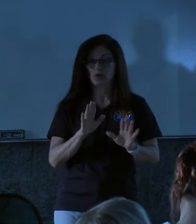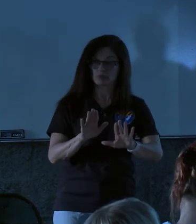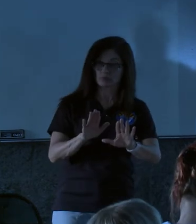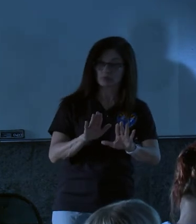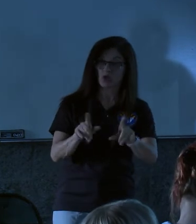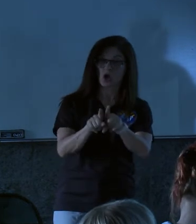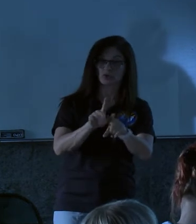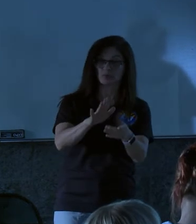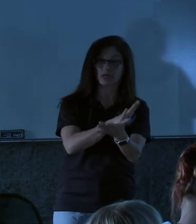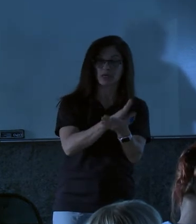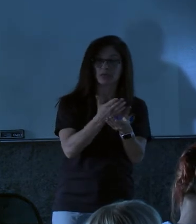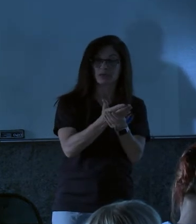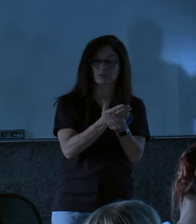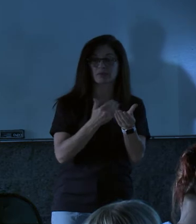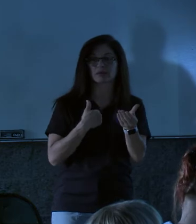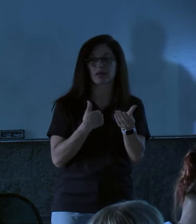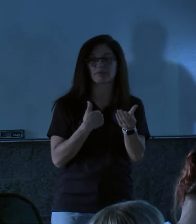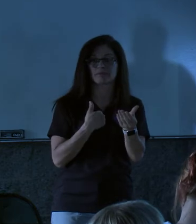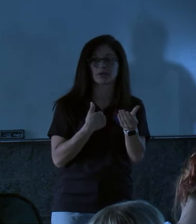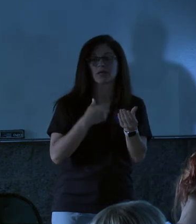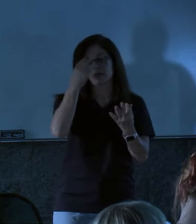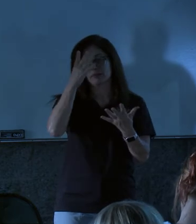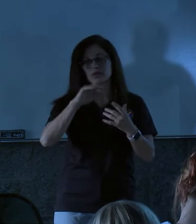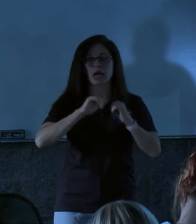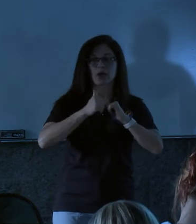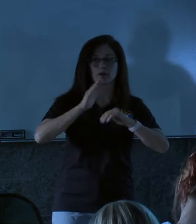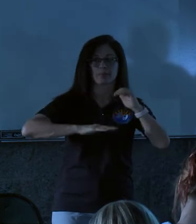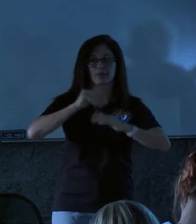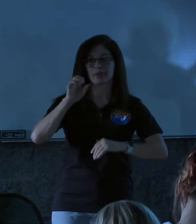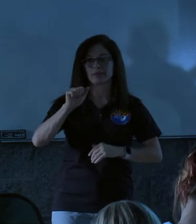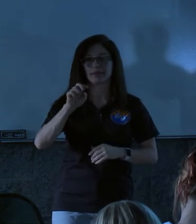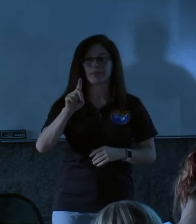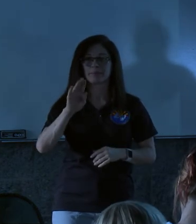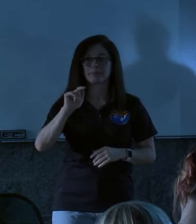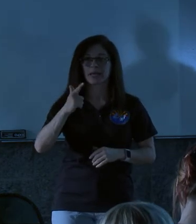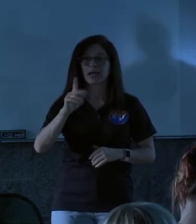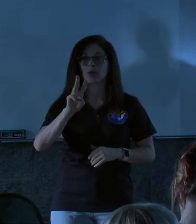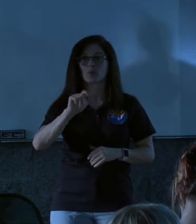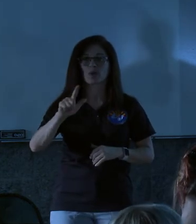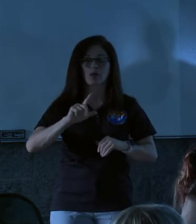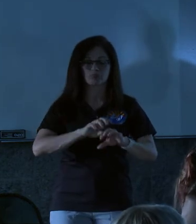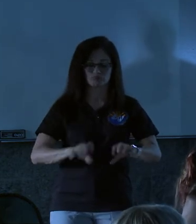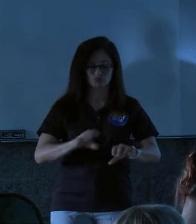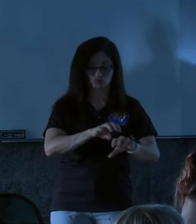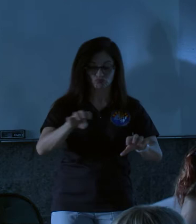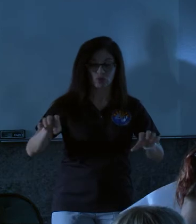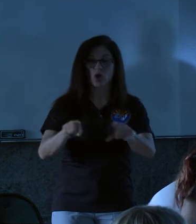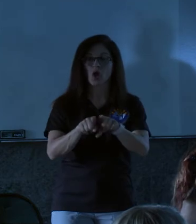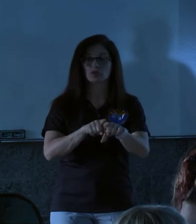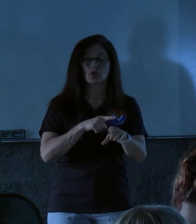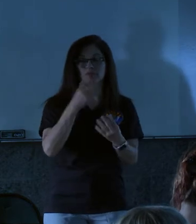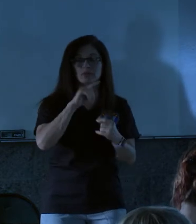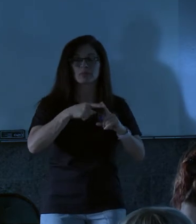Also in your packet is some static information about how to build a sandbag wall, and then a little bit of information about the National Flood Insurance